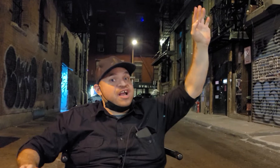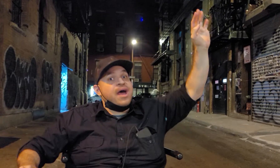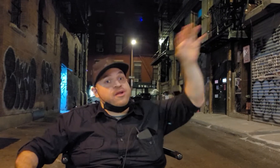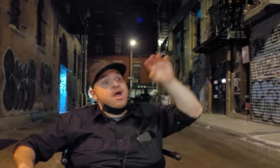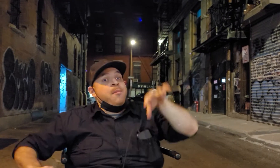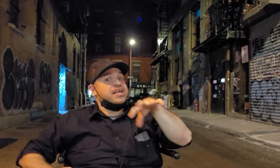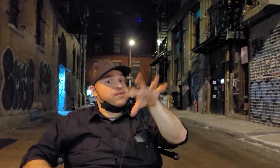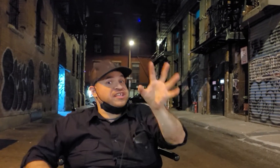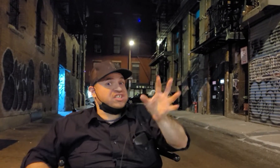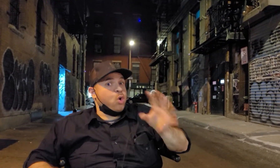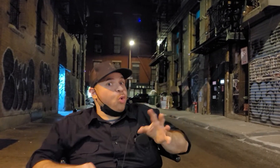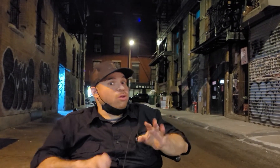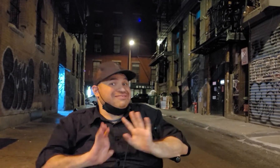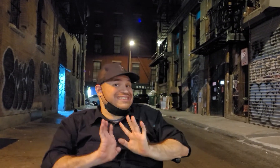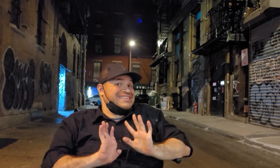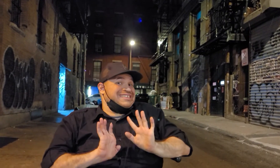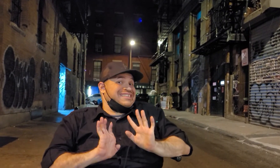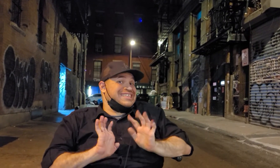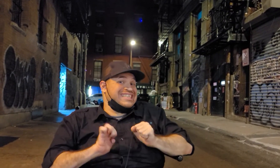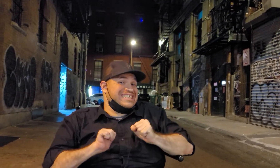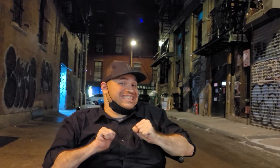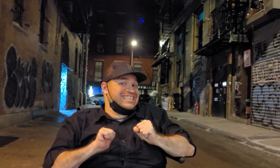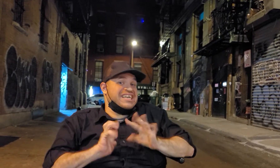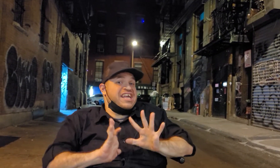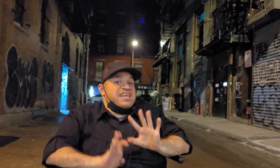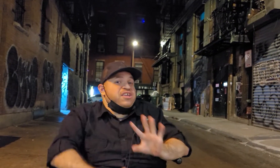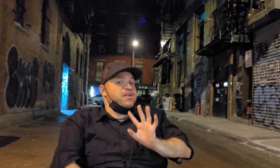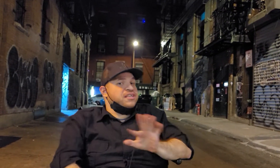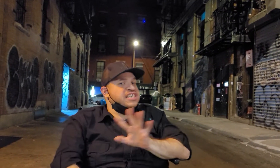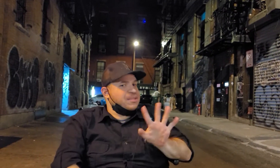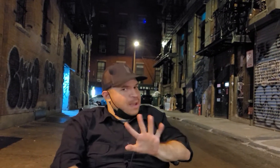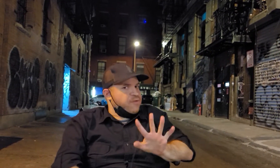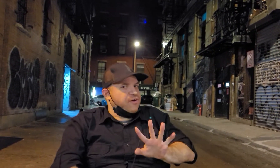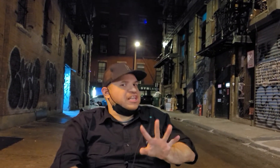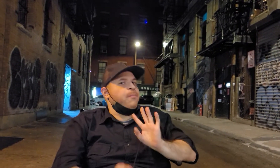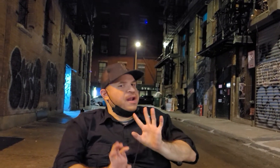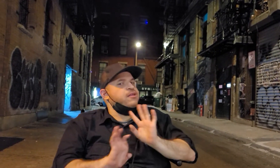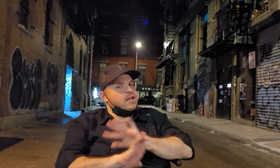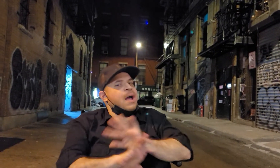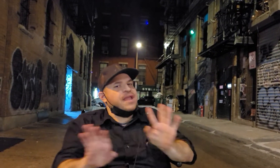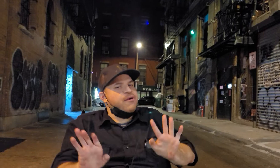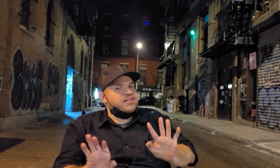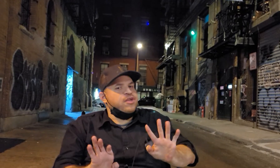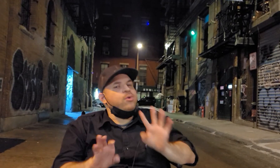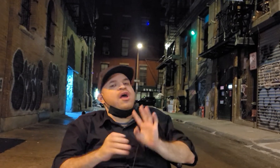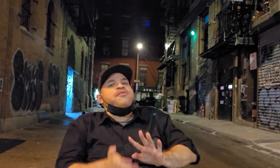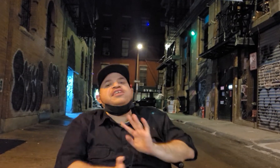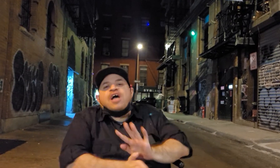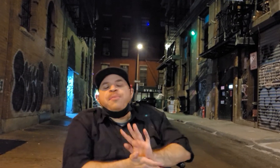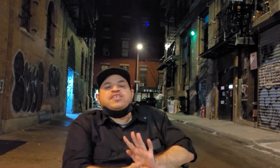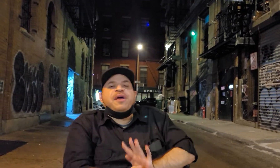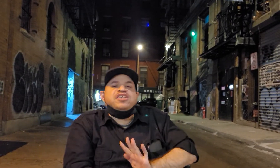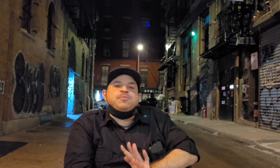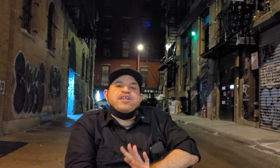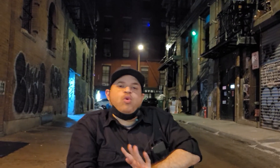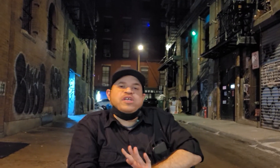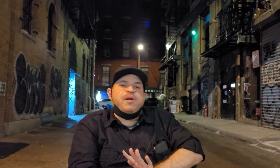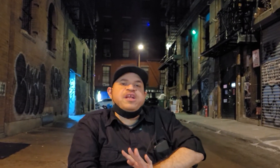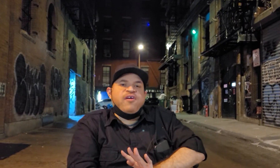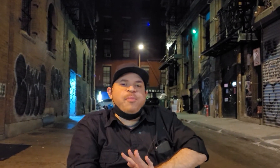come out of there because if it's cool uh your system might be fucked up but i'm guaranteeing you these companies spent spent too much money developing